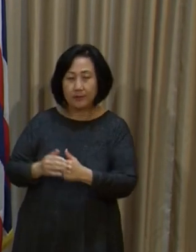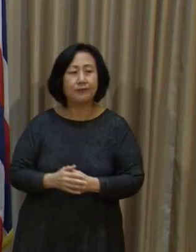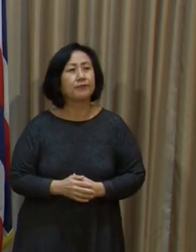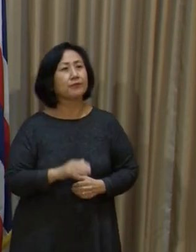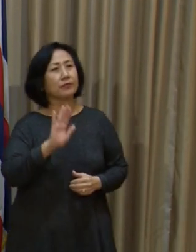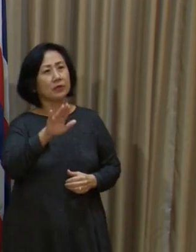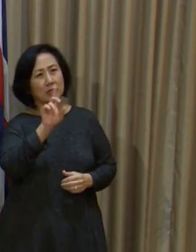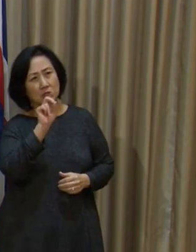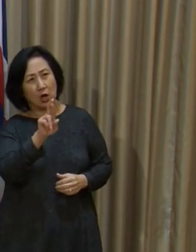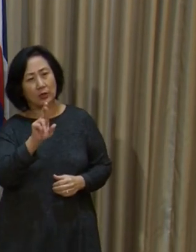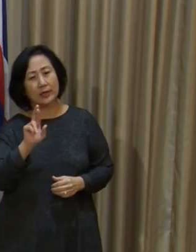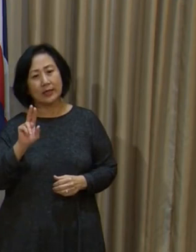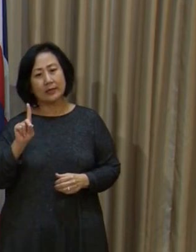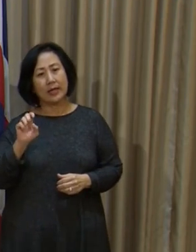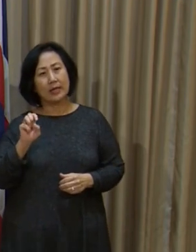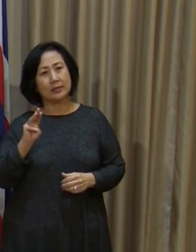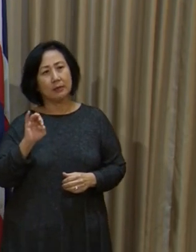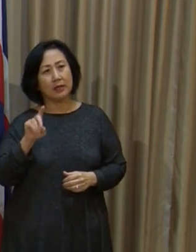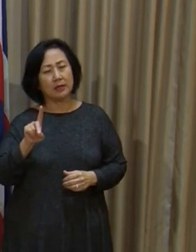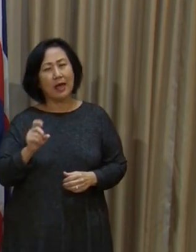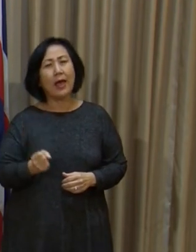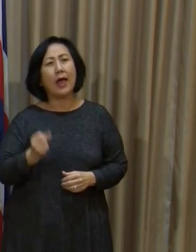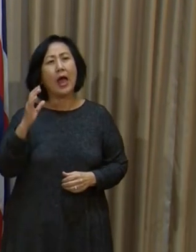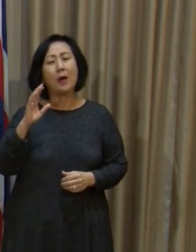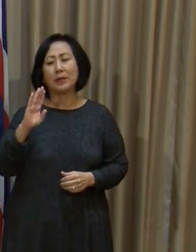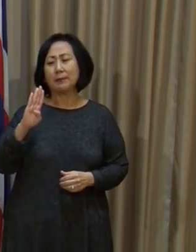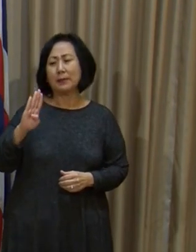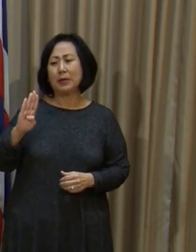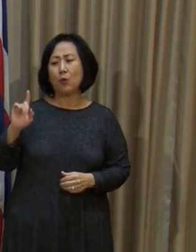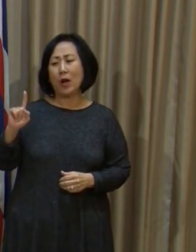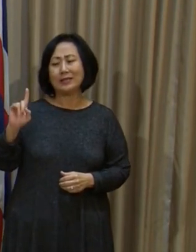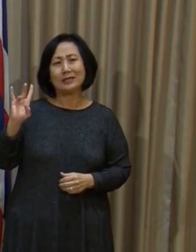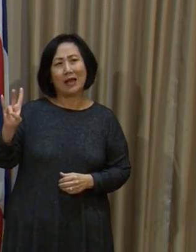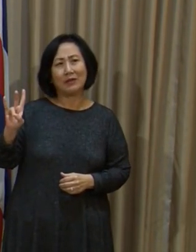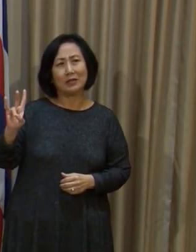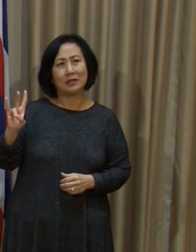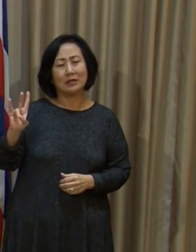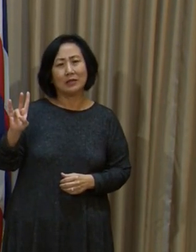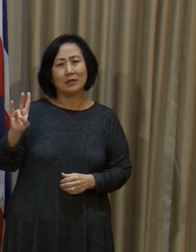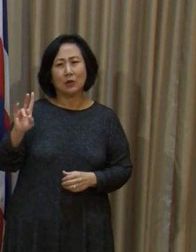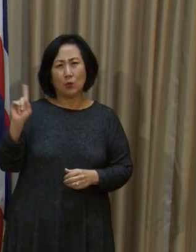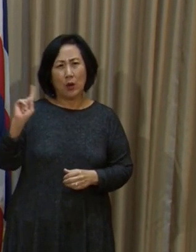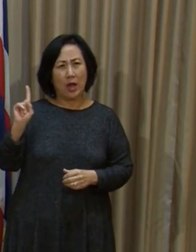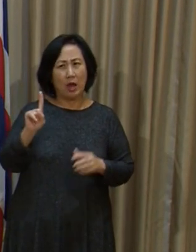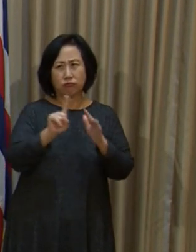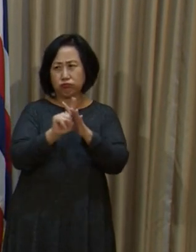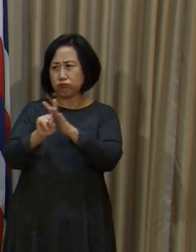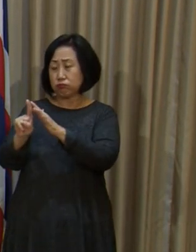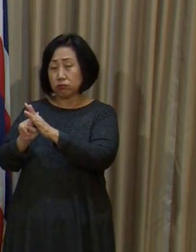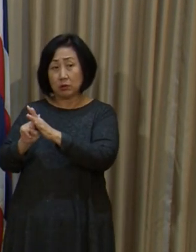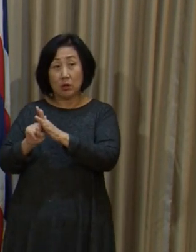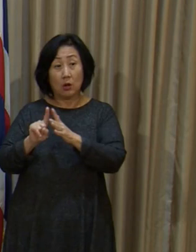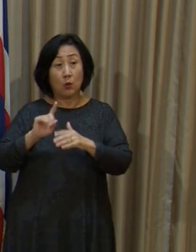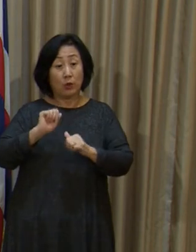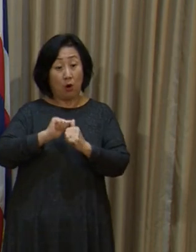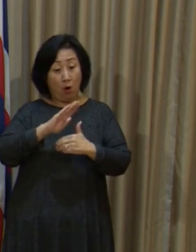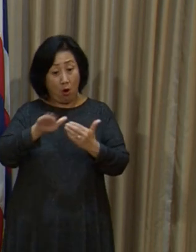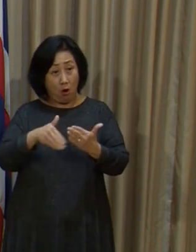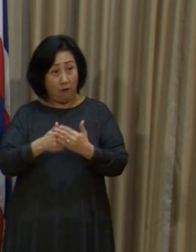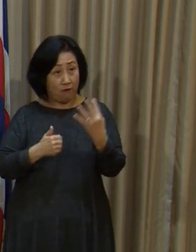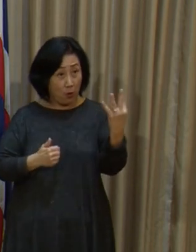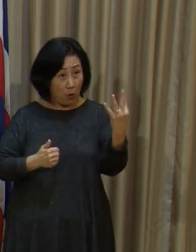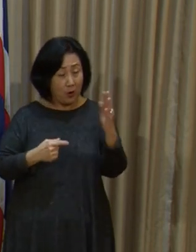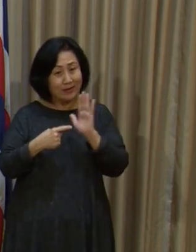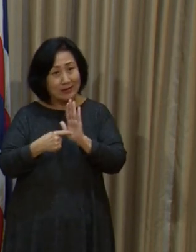Dr. Desmond, how many cases of this B117 strain, is it in all four of the samples, and from what islands,